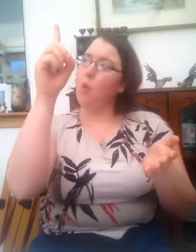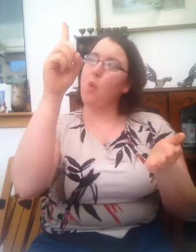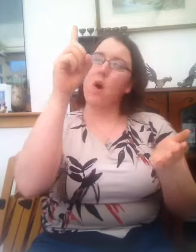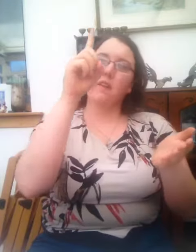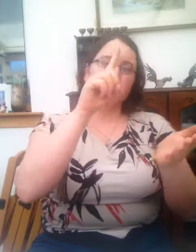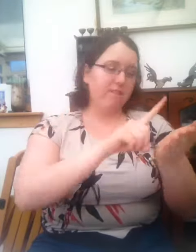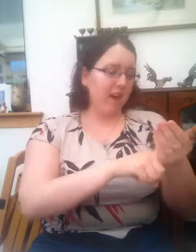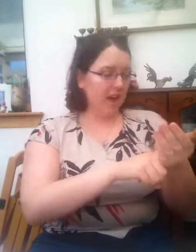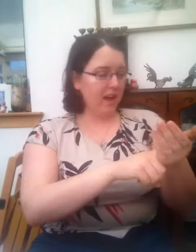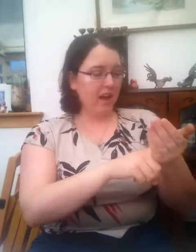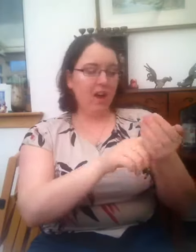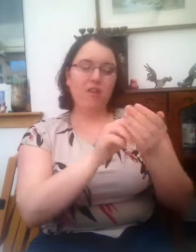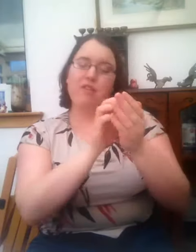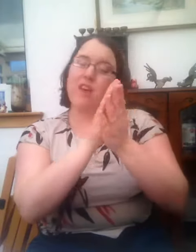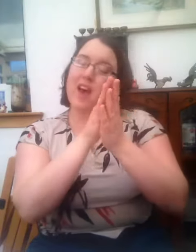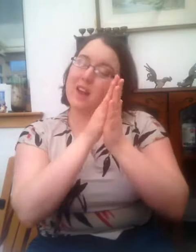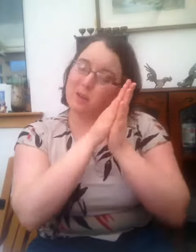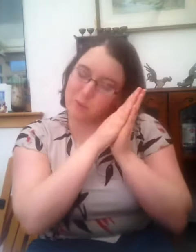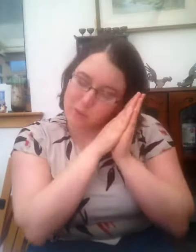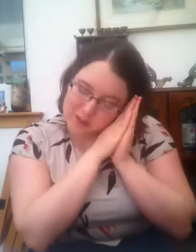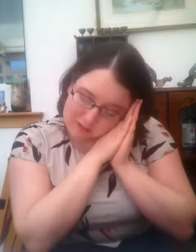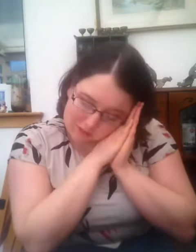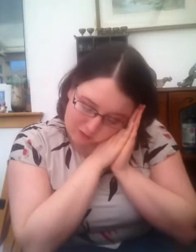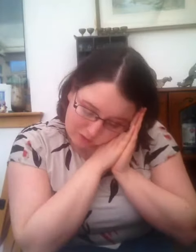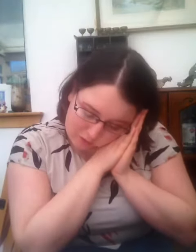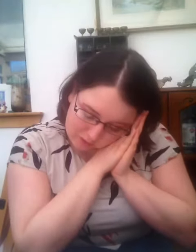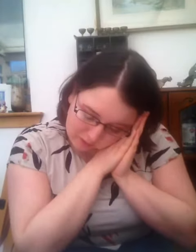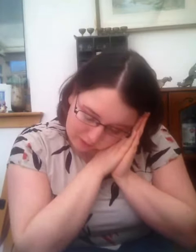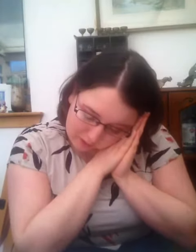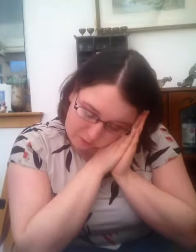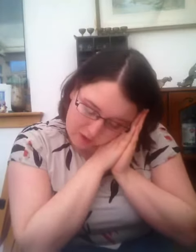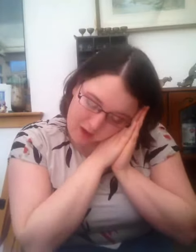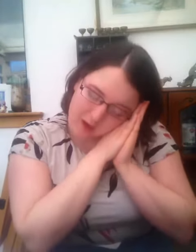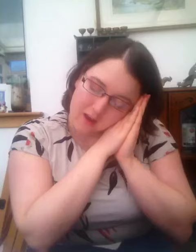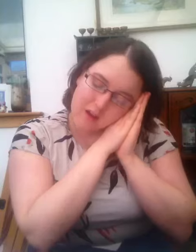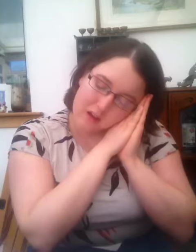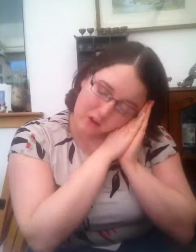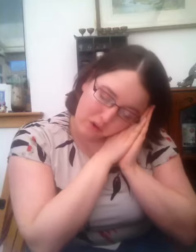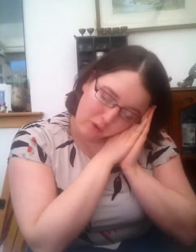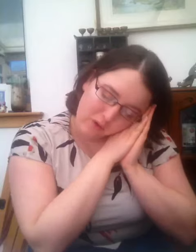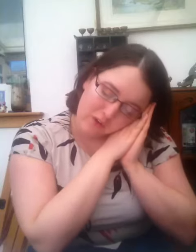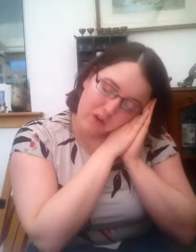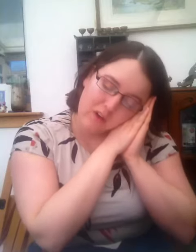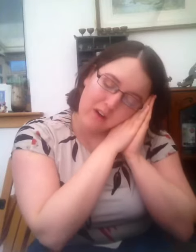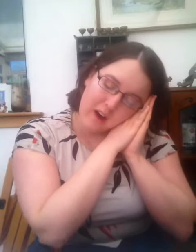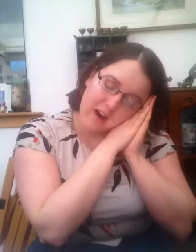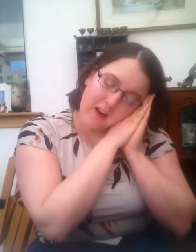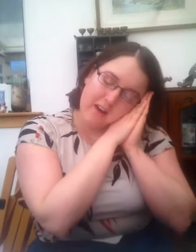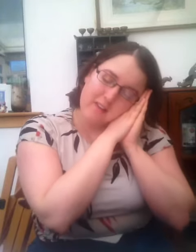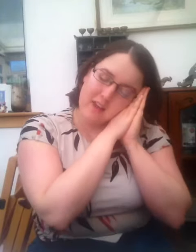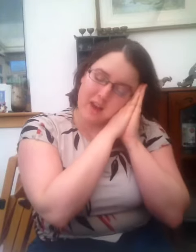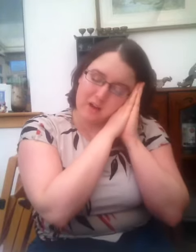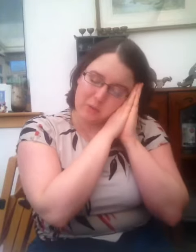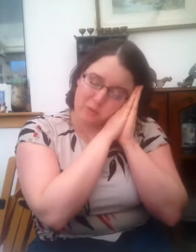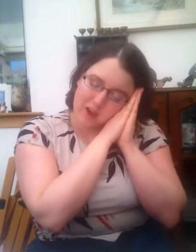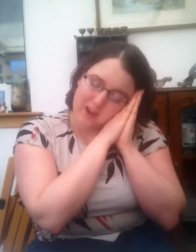One fell off and went to sleep. Close your eyes and wait